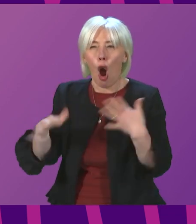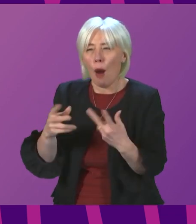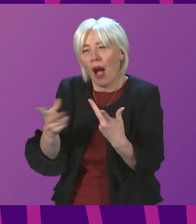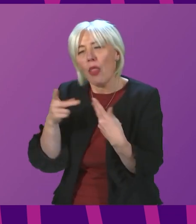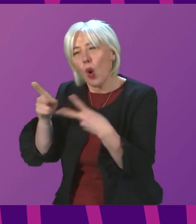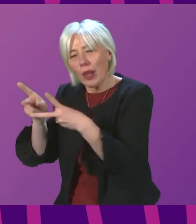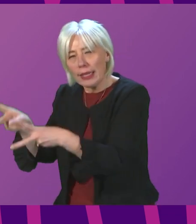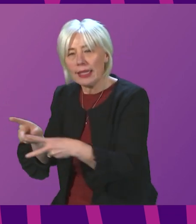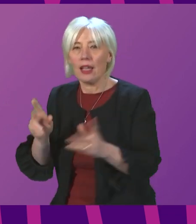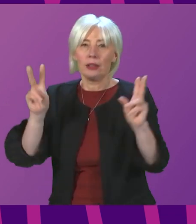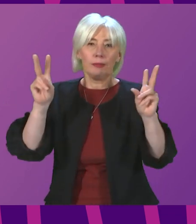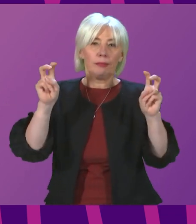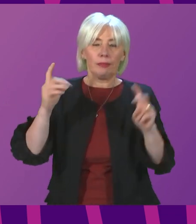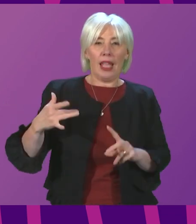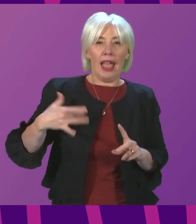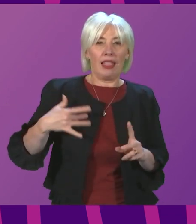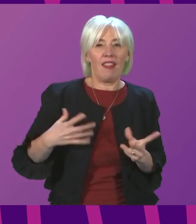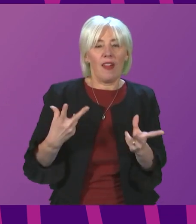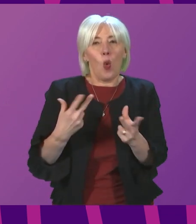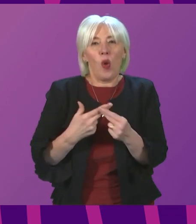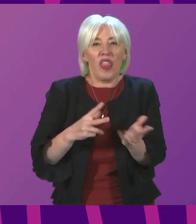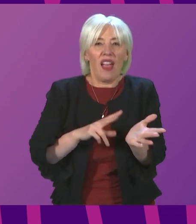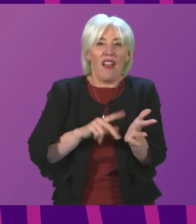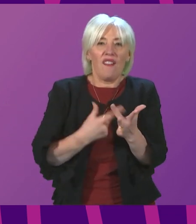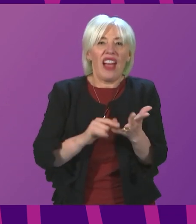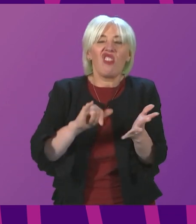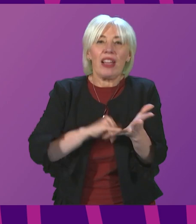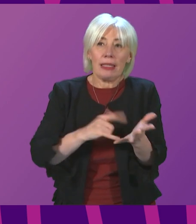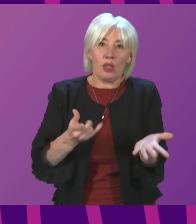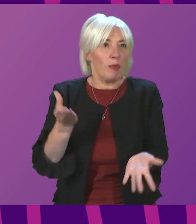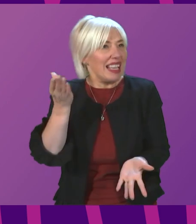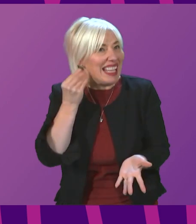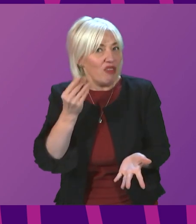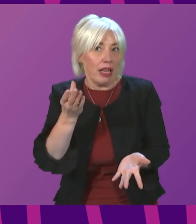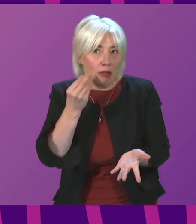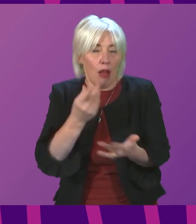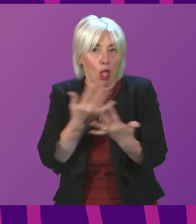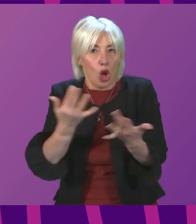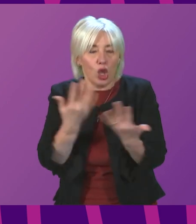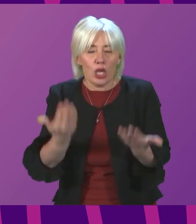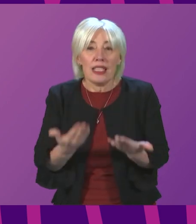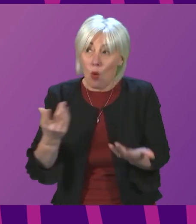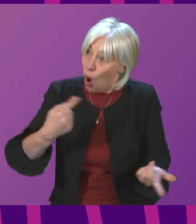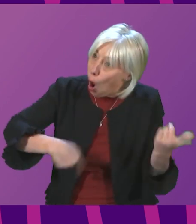Living with the virus, a phrase that we hear more and more right now, is what we all desperately want to do. But I think it is worth